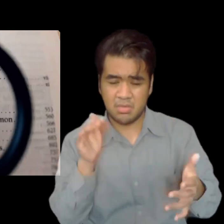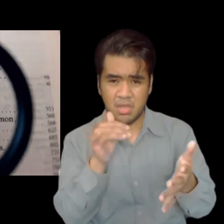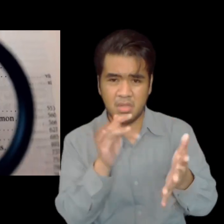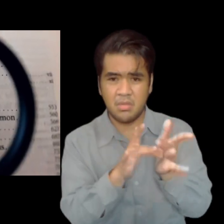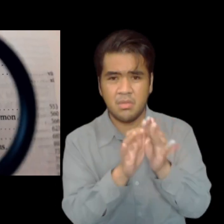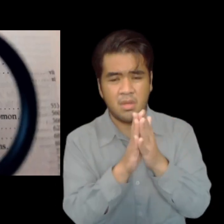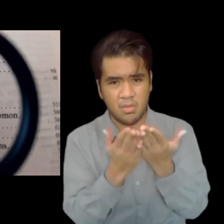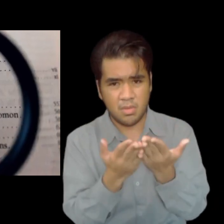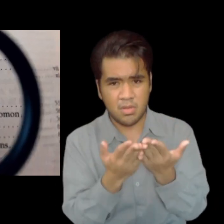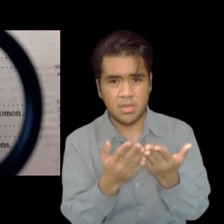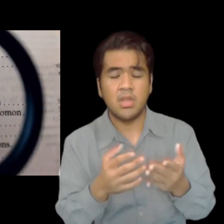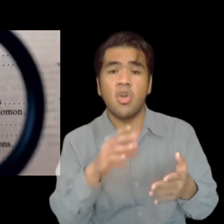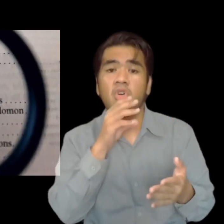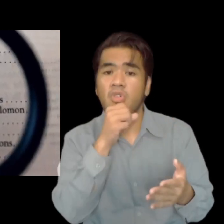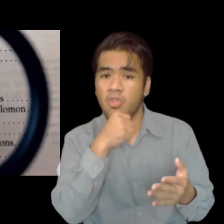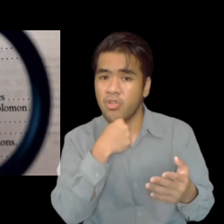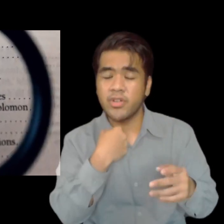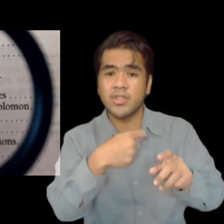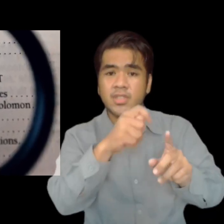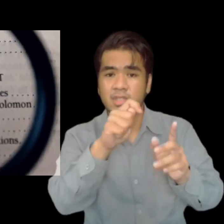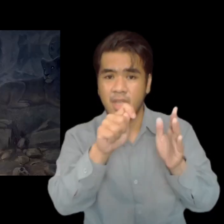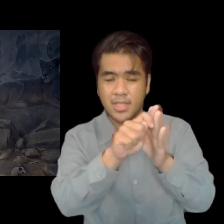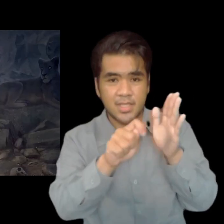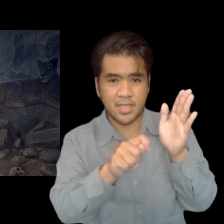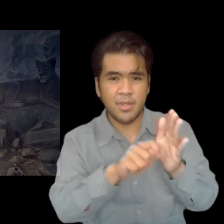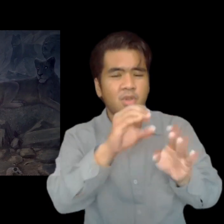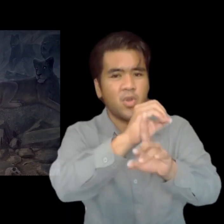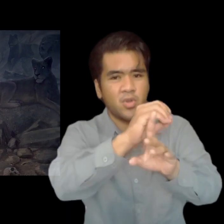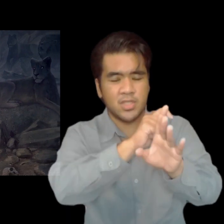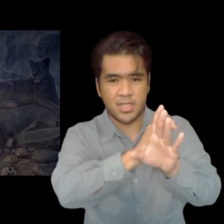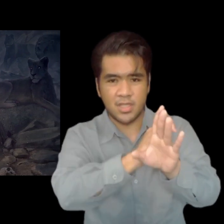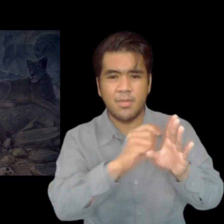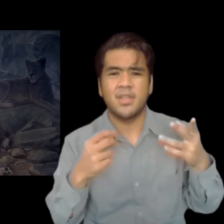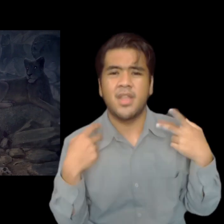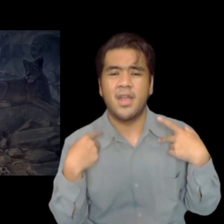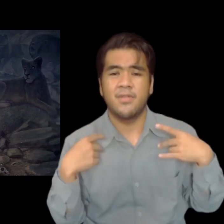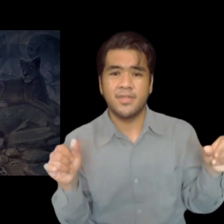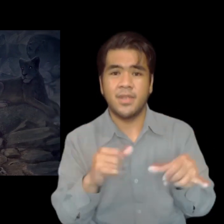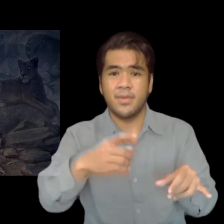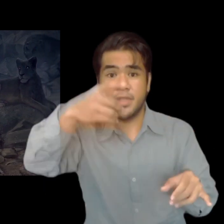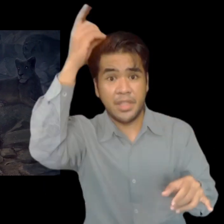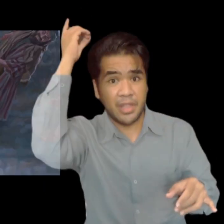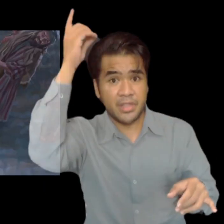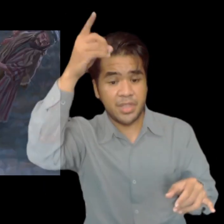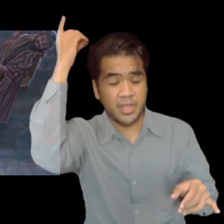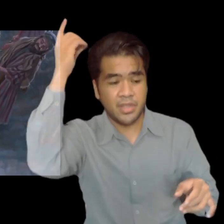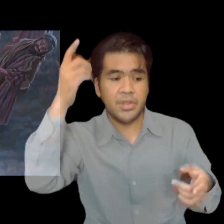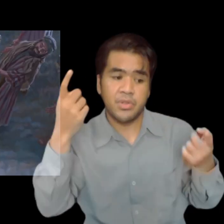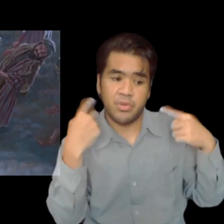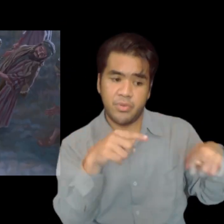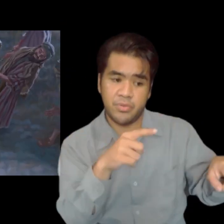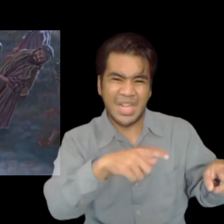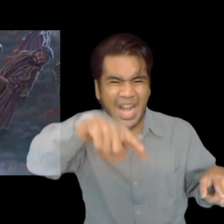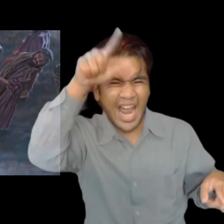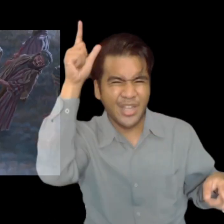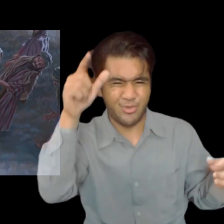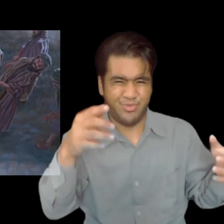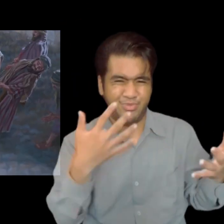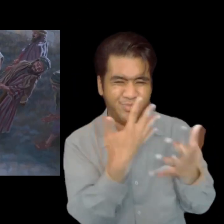Old Testament was written by faithful prophets of God, such as Daniel, who was cast into the den of lions, and Jeremiah, who was thrown into an abandoned